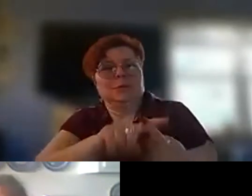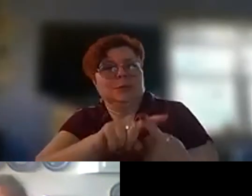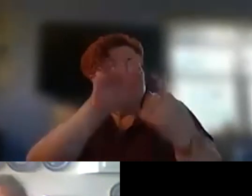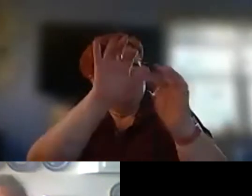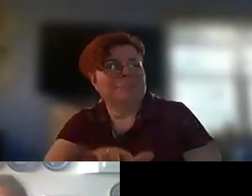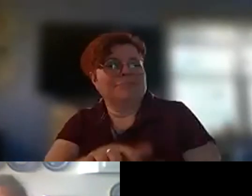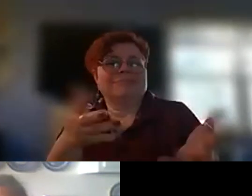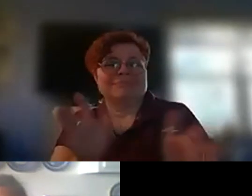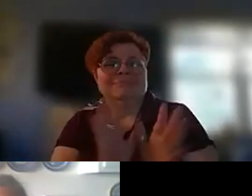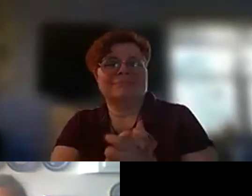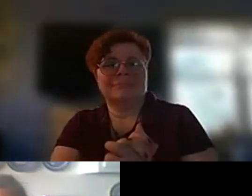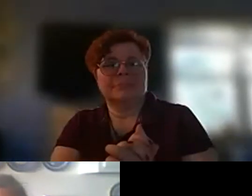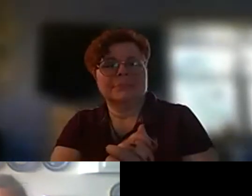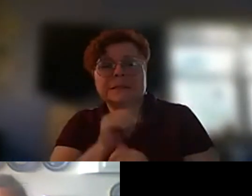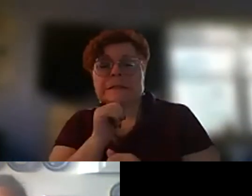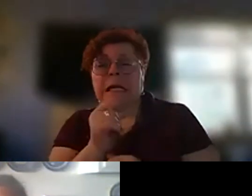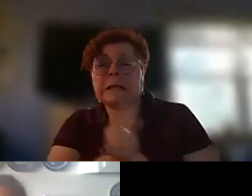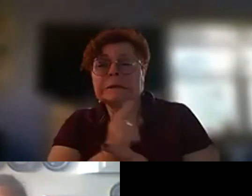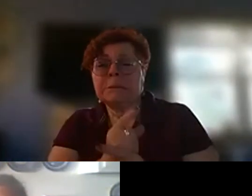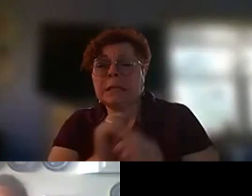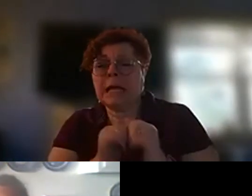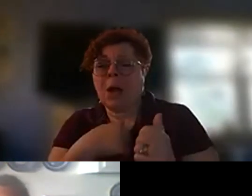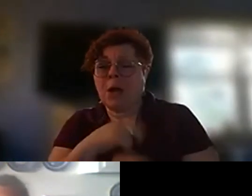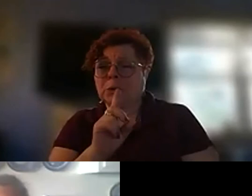that's not usually how i get started so